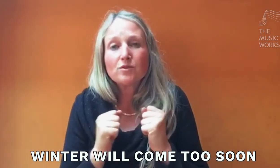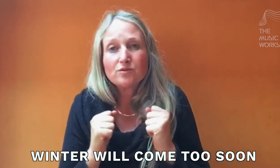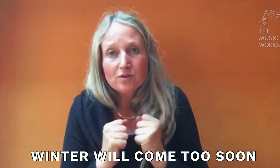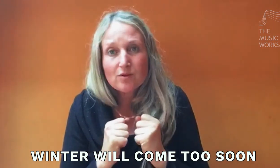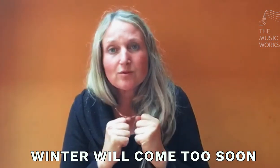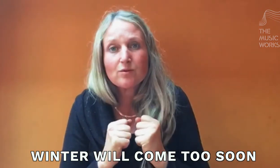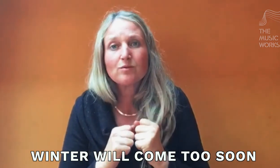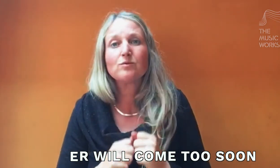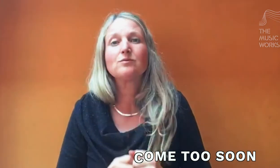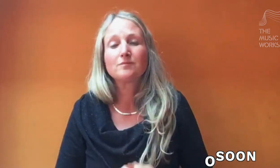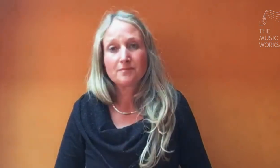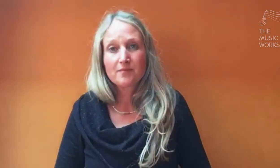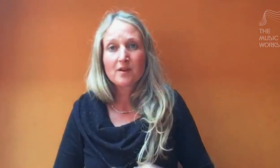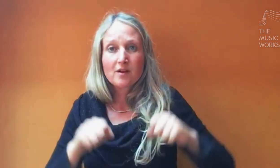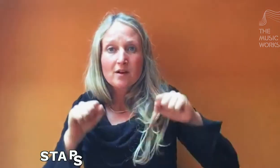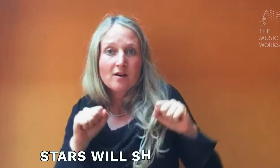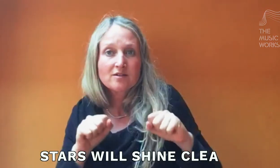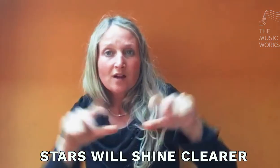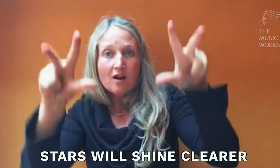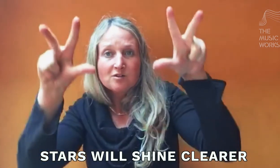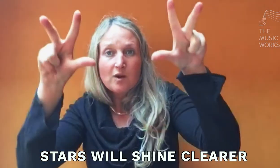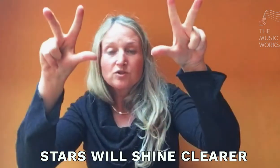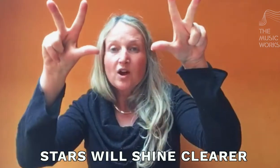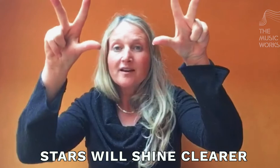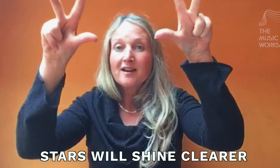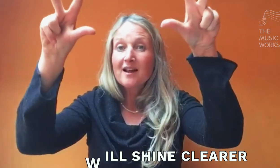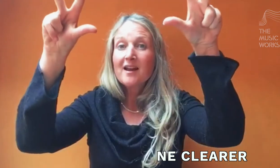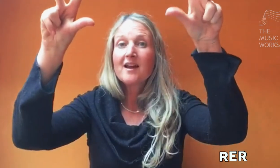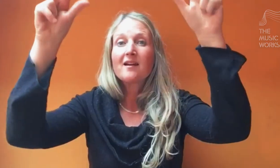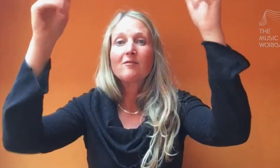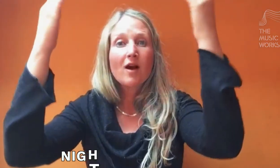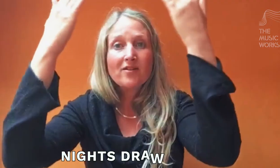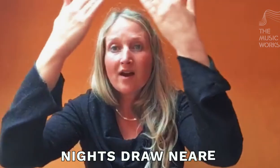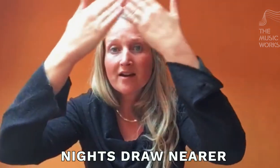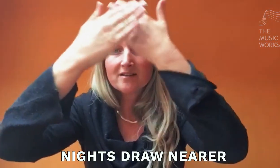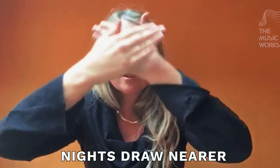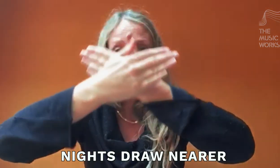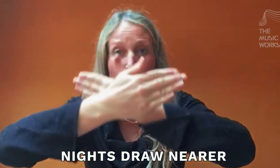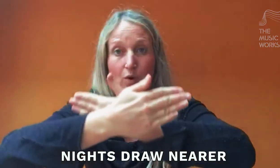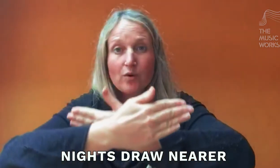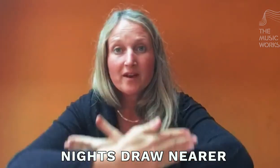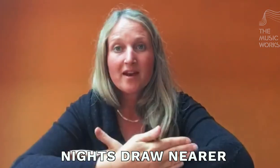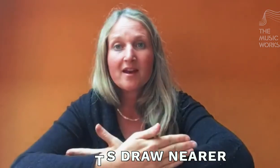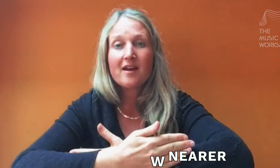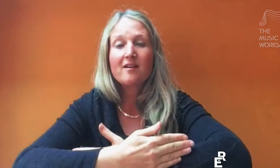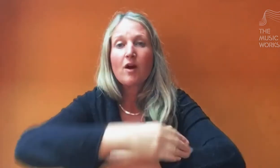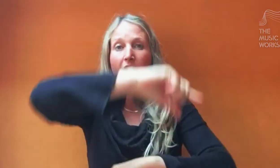soon. Stars will shine clearer, nights drawn nearer